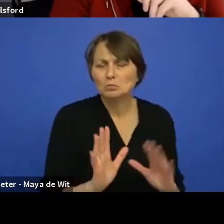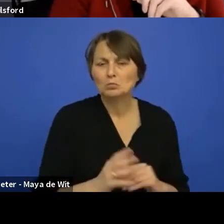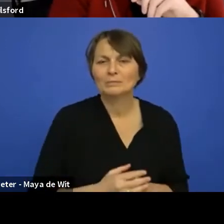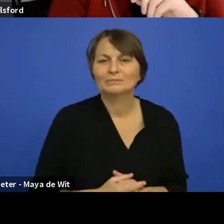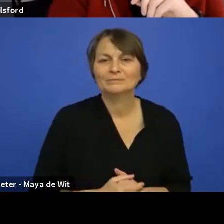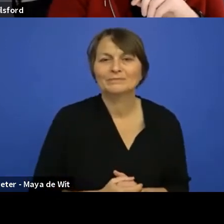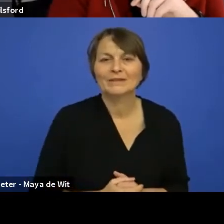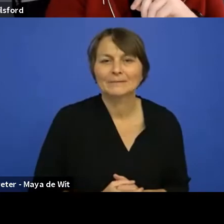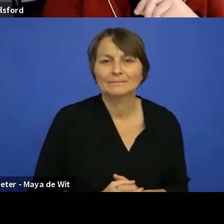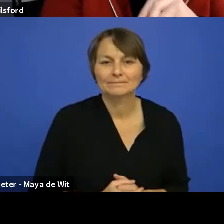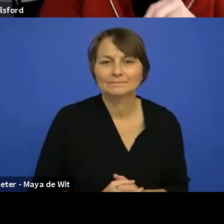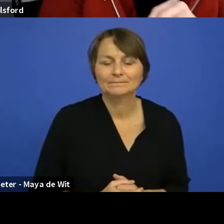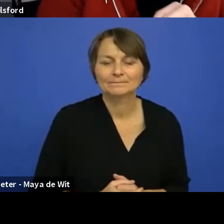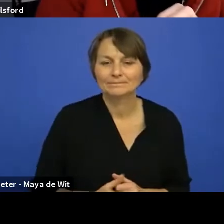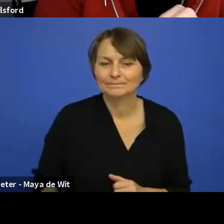Cool. Uh,